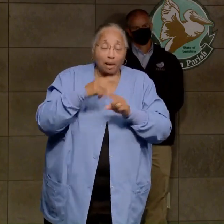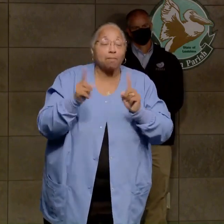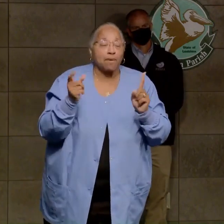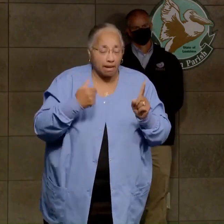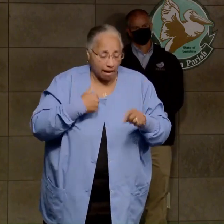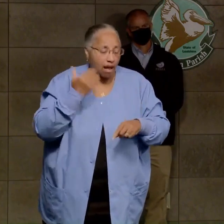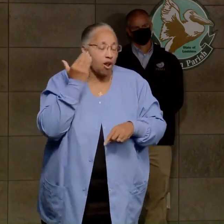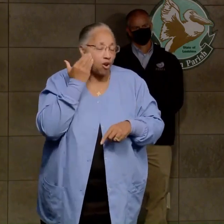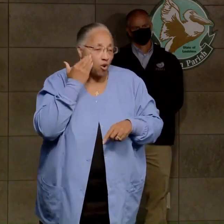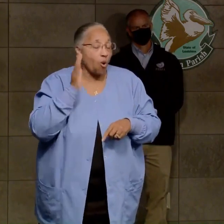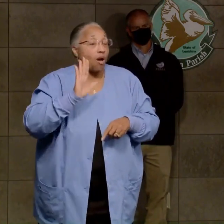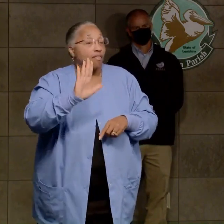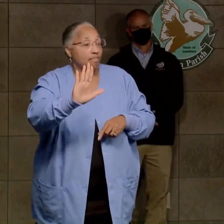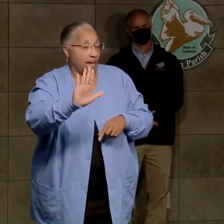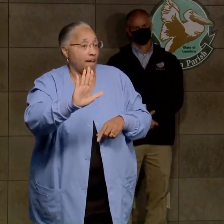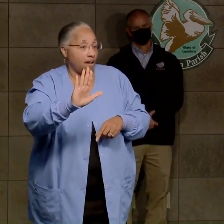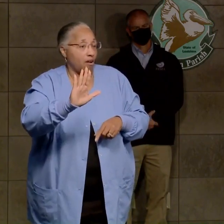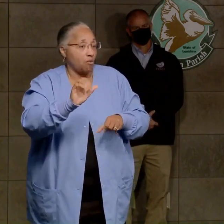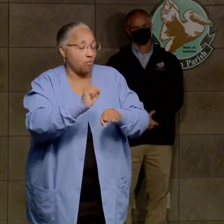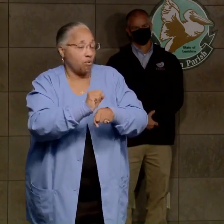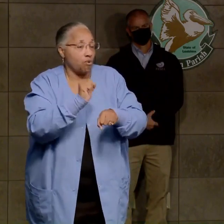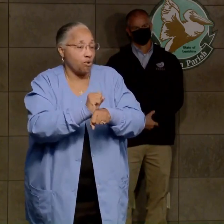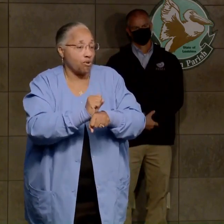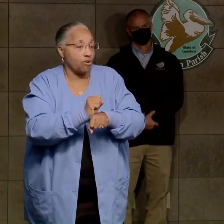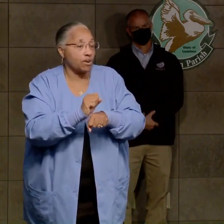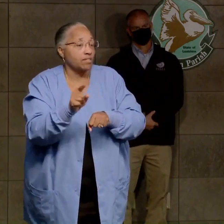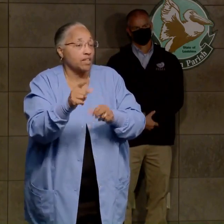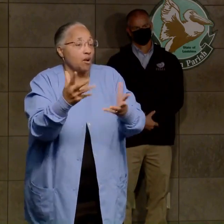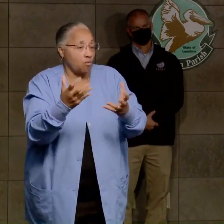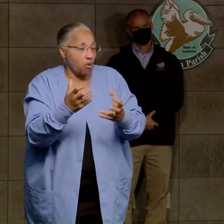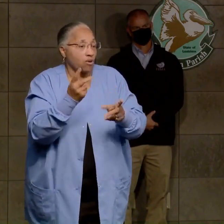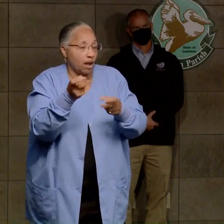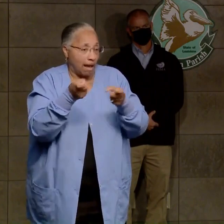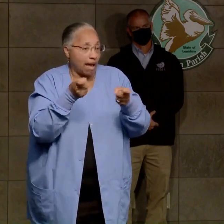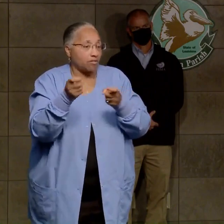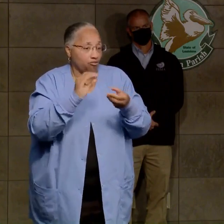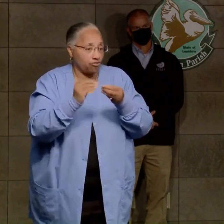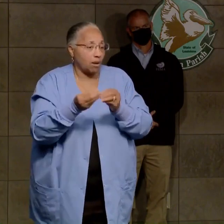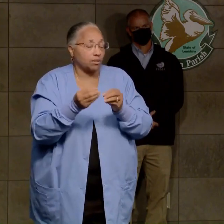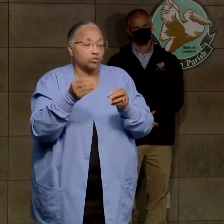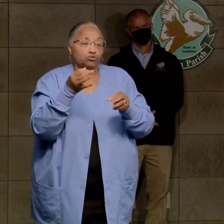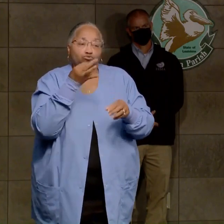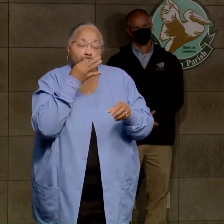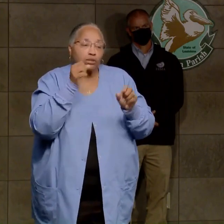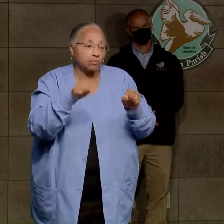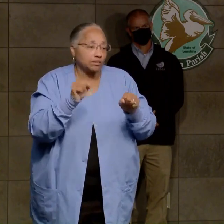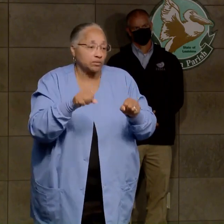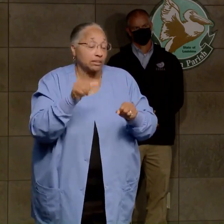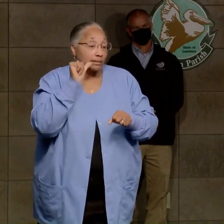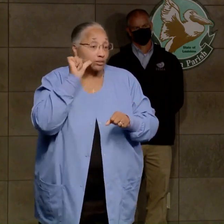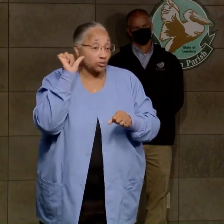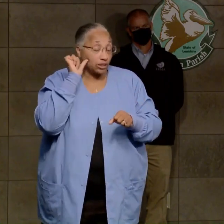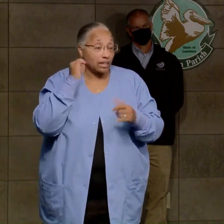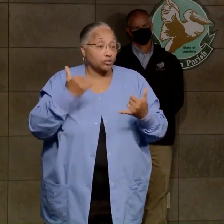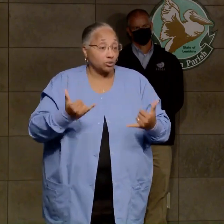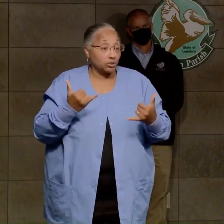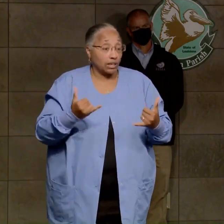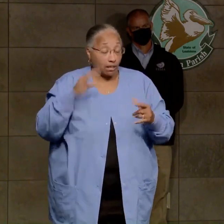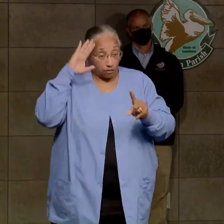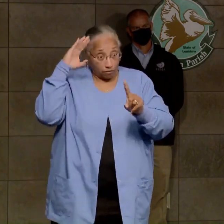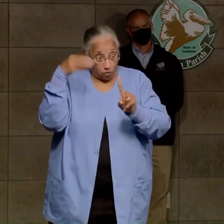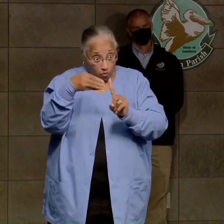that their strategy is the number as soon as possible. Yesterday and the remainder of today, of course, the focus